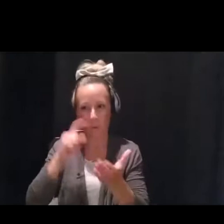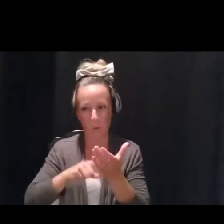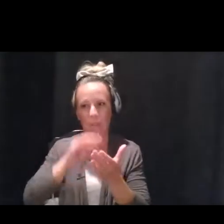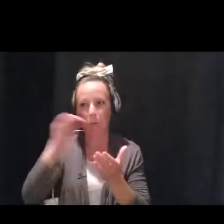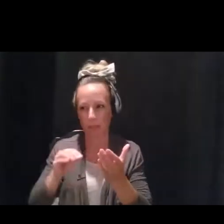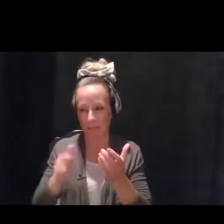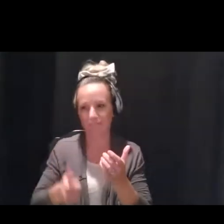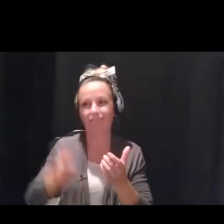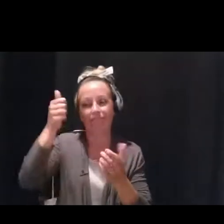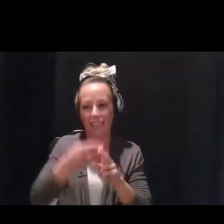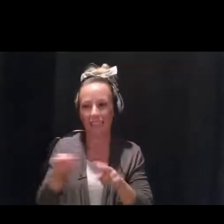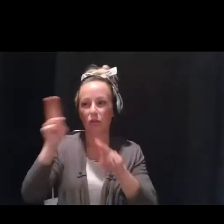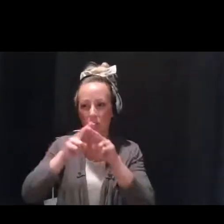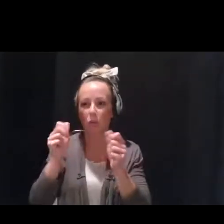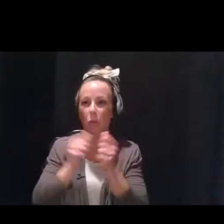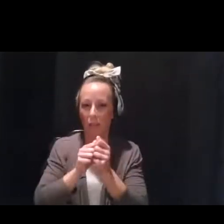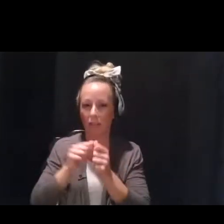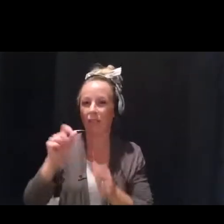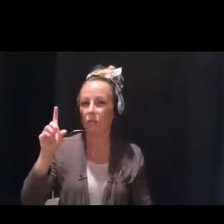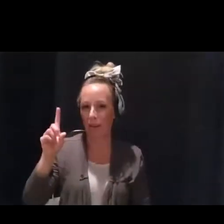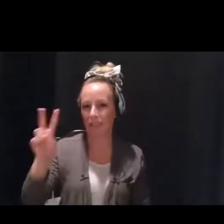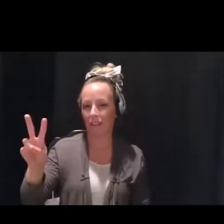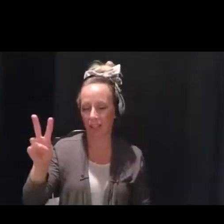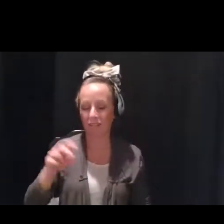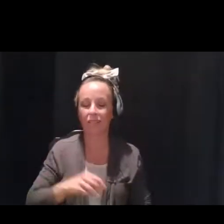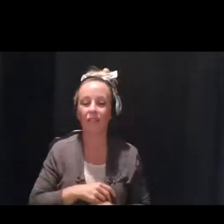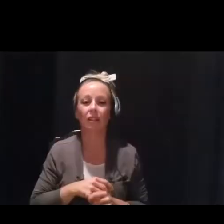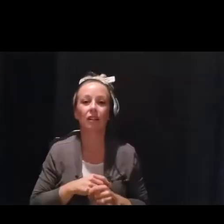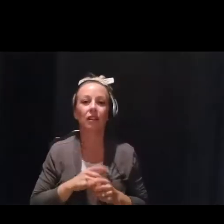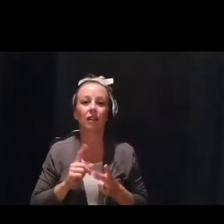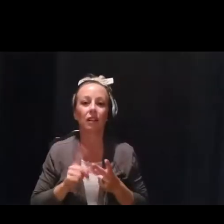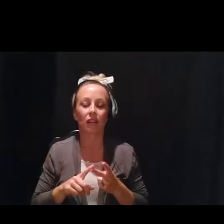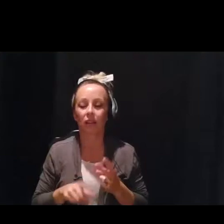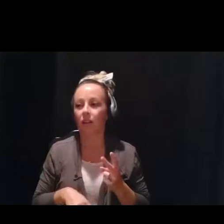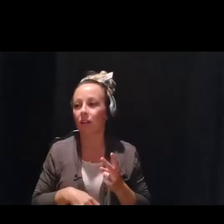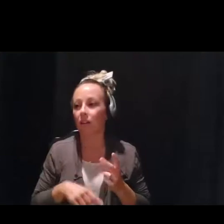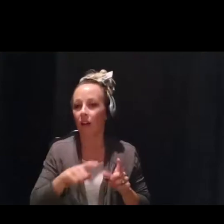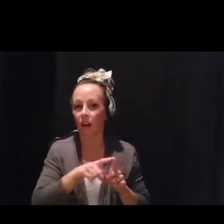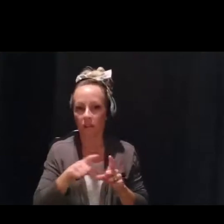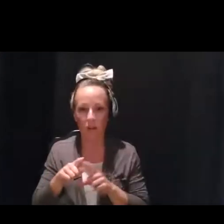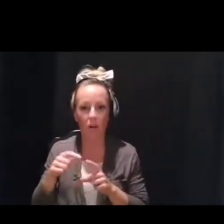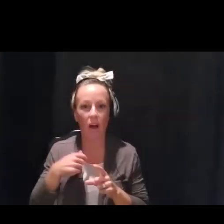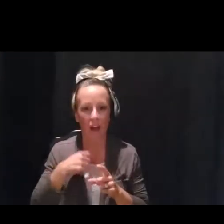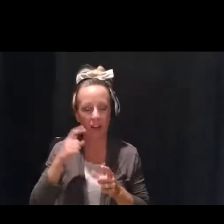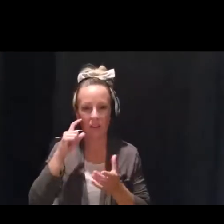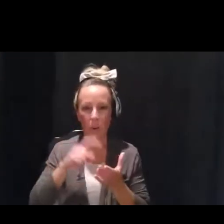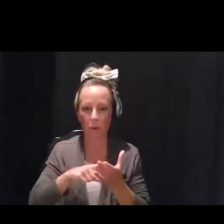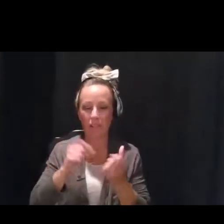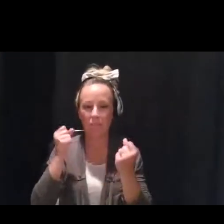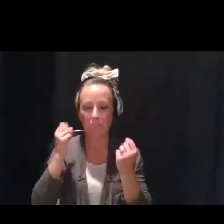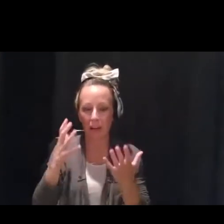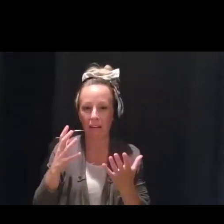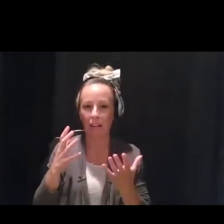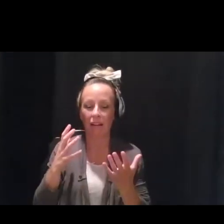have, thankfully, because there's been a moratorium on rent being due, we have